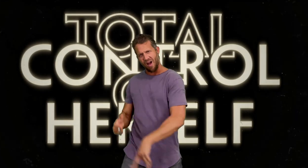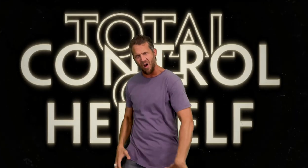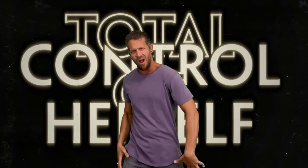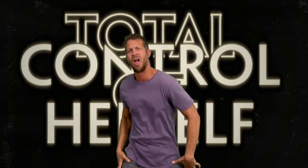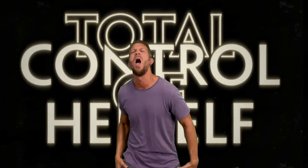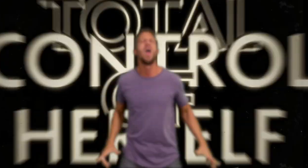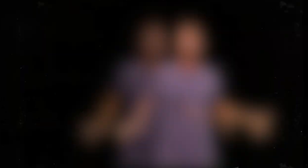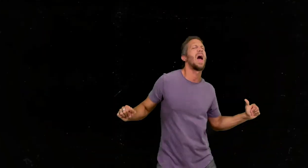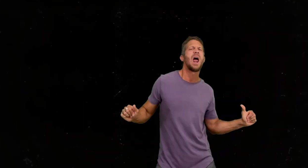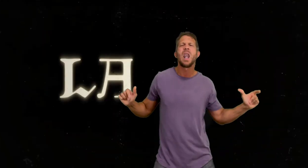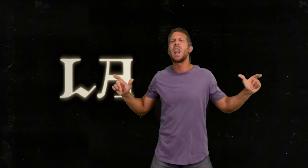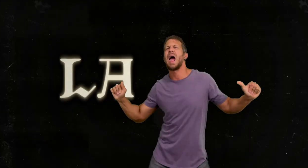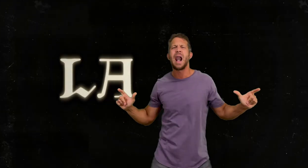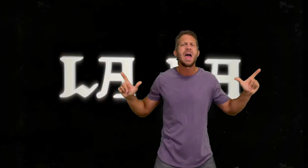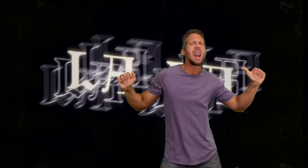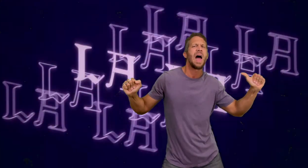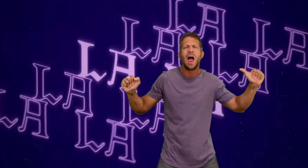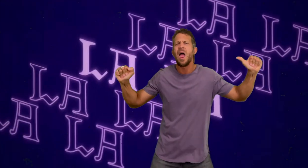herself